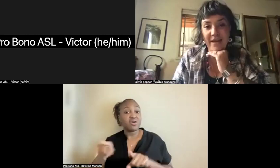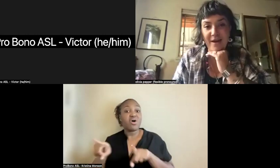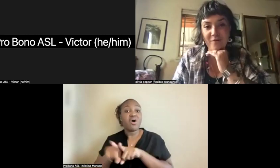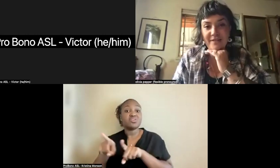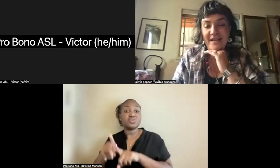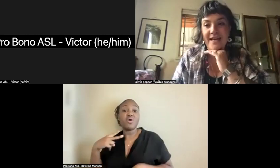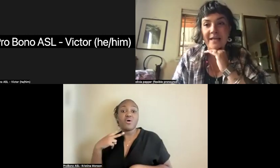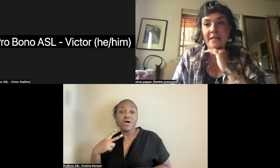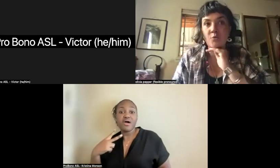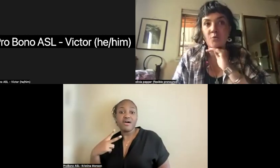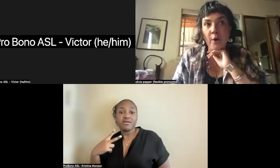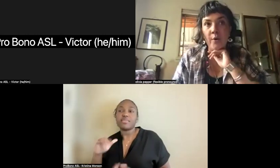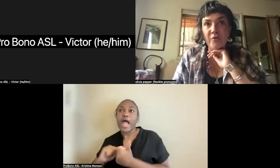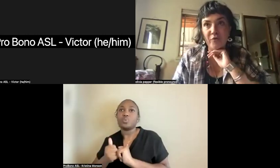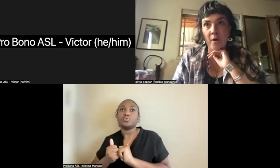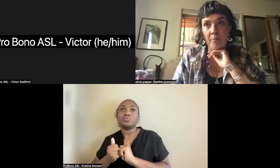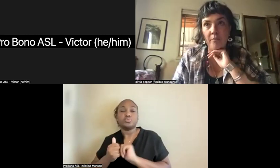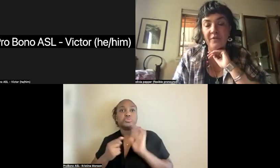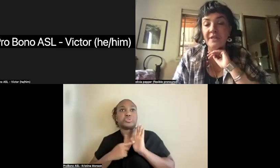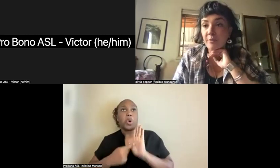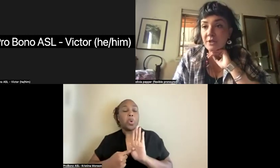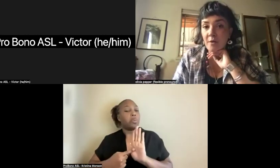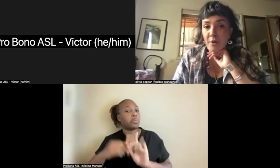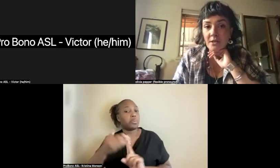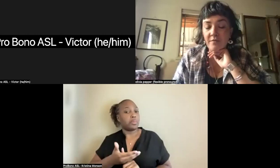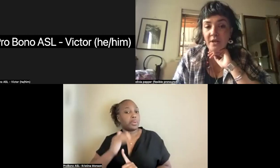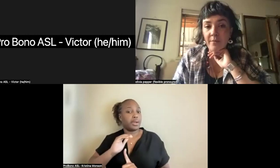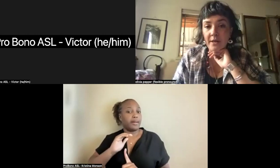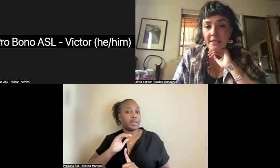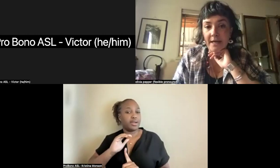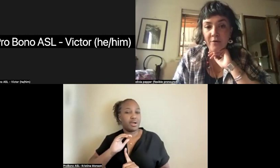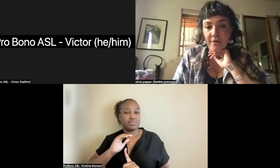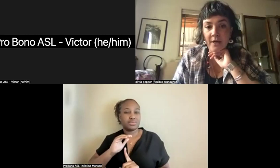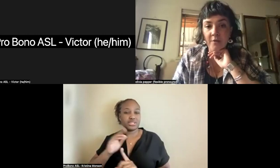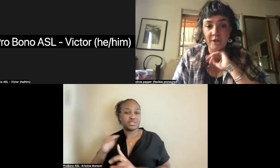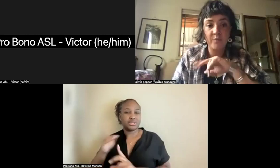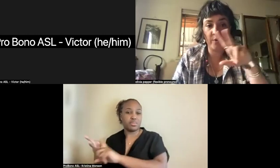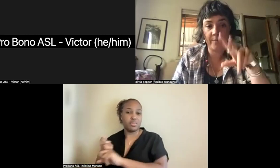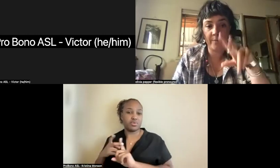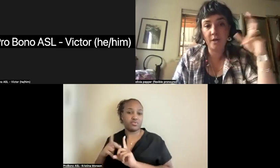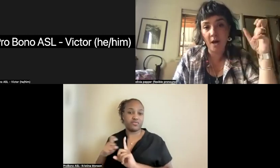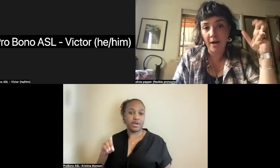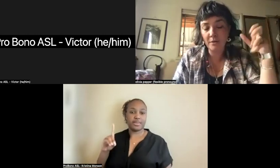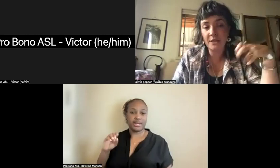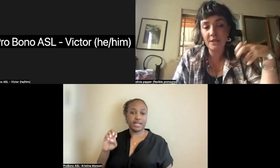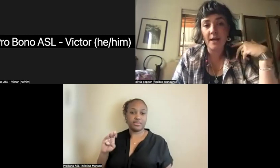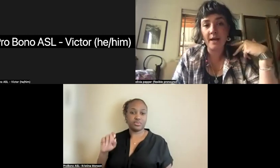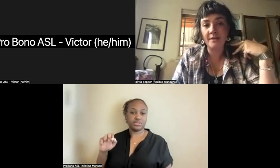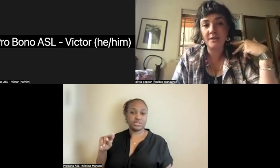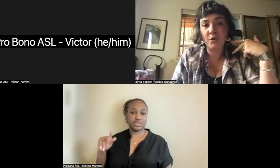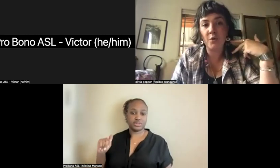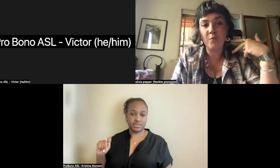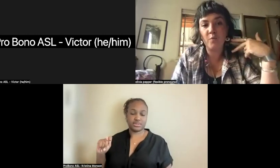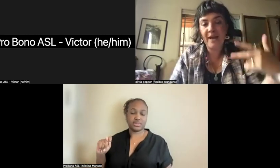of coming out is borrowed from the debutante balls of the American South, which is when women would come out. And